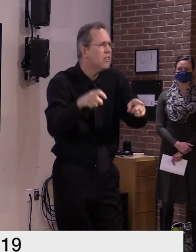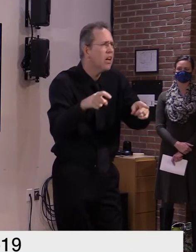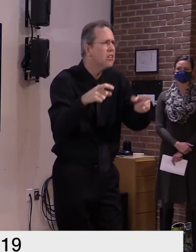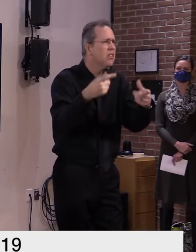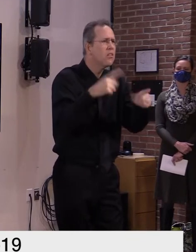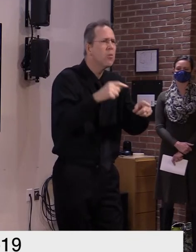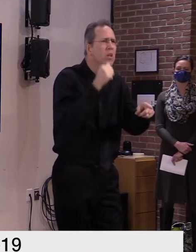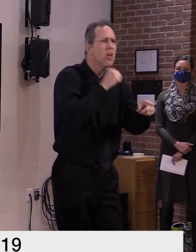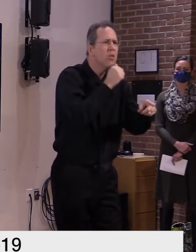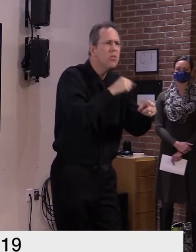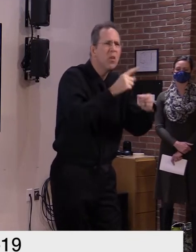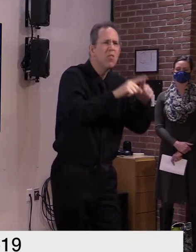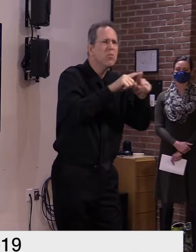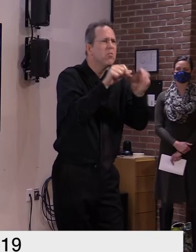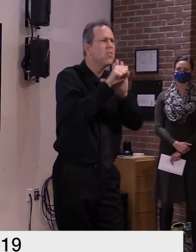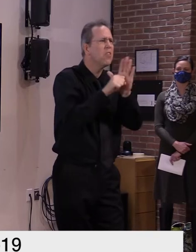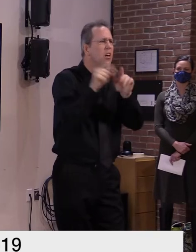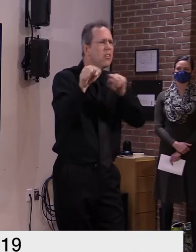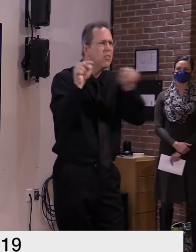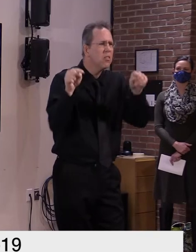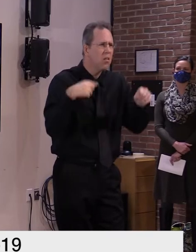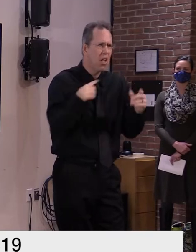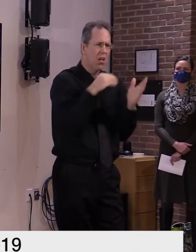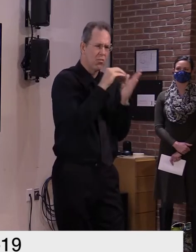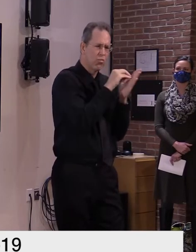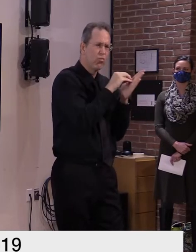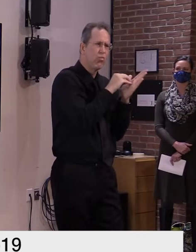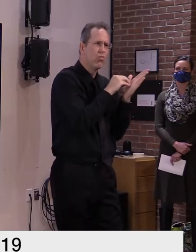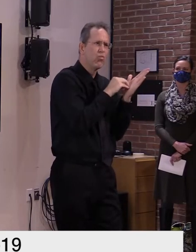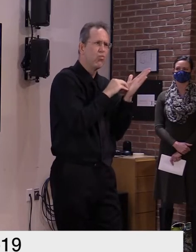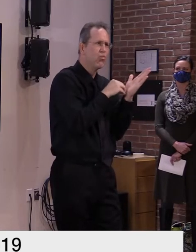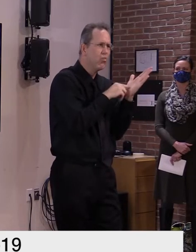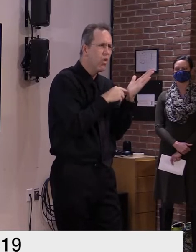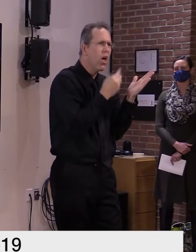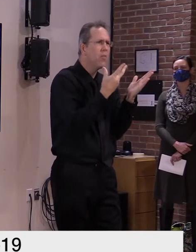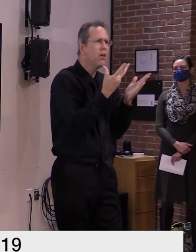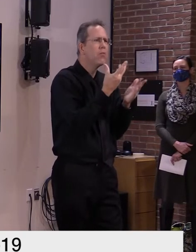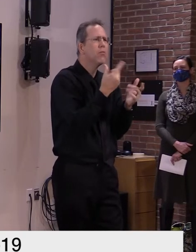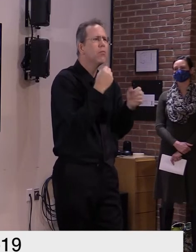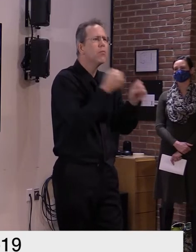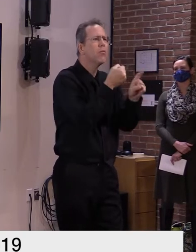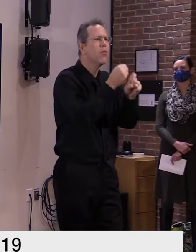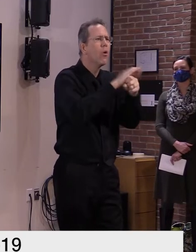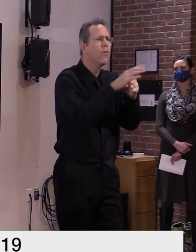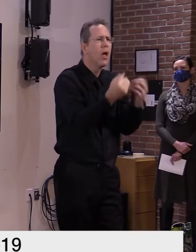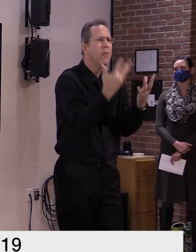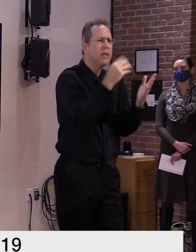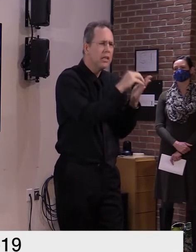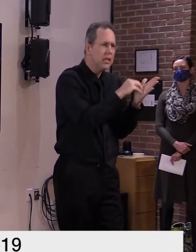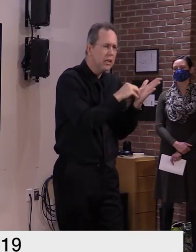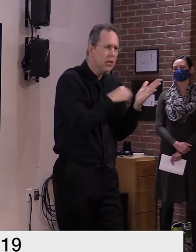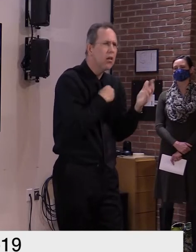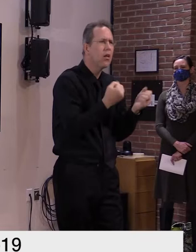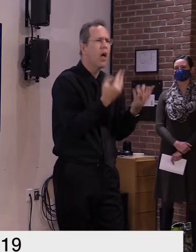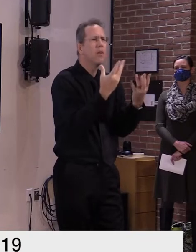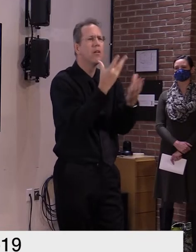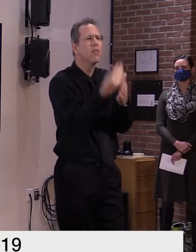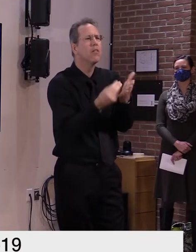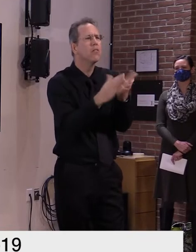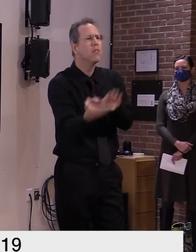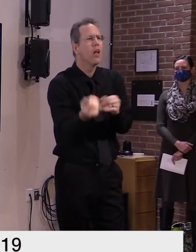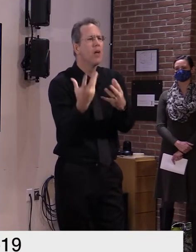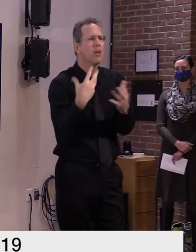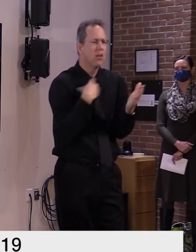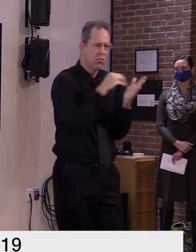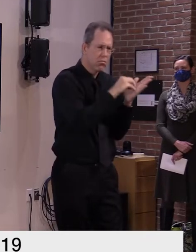i do this as a daily reminder to myself how quickly things can change and the fact is